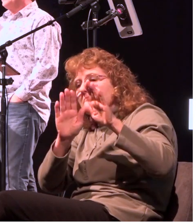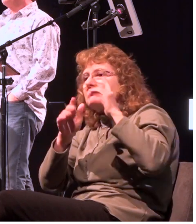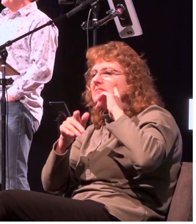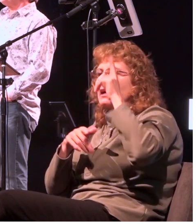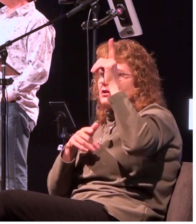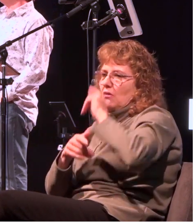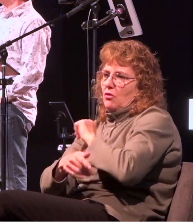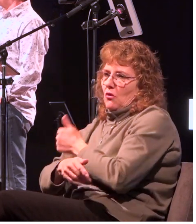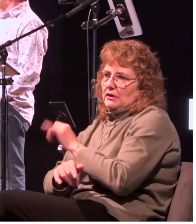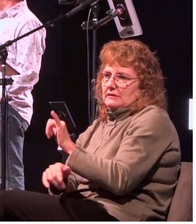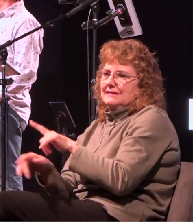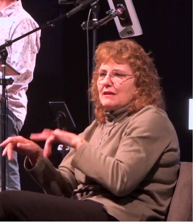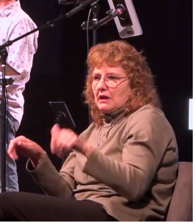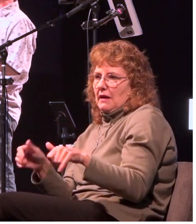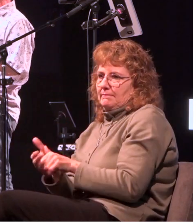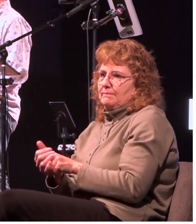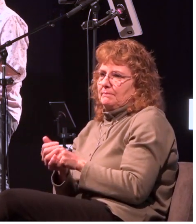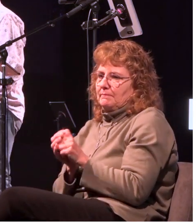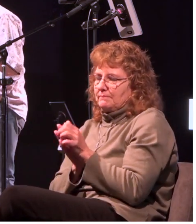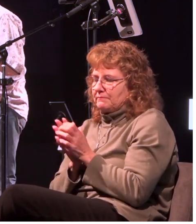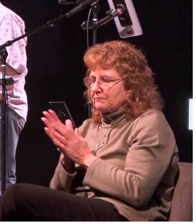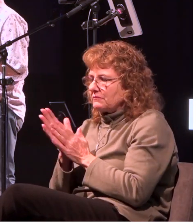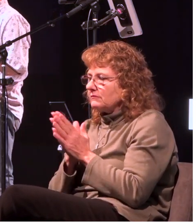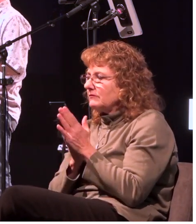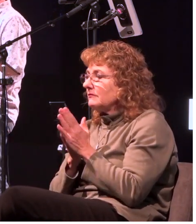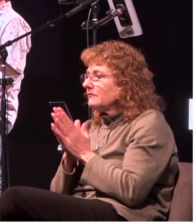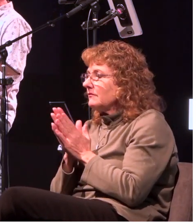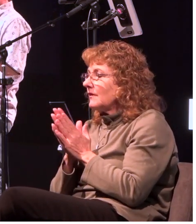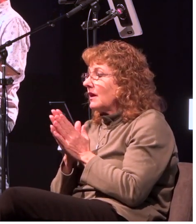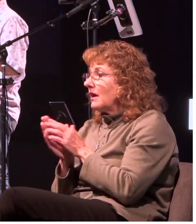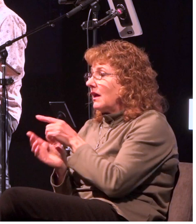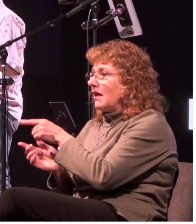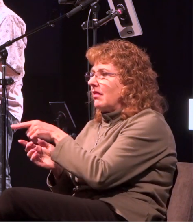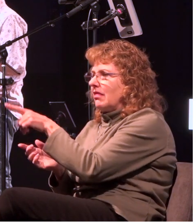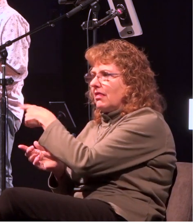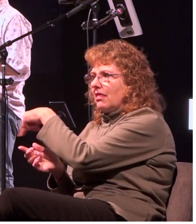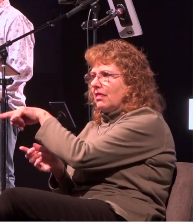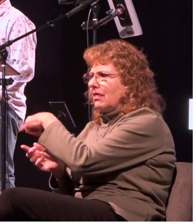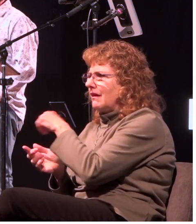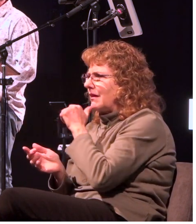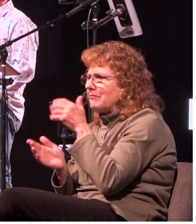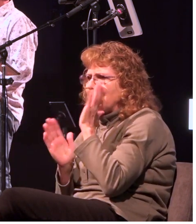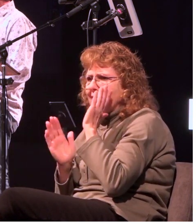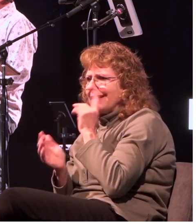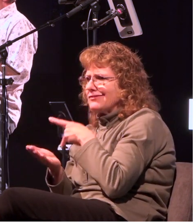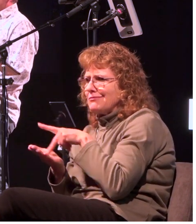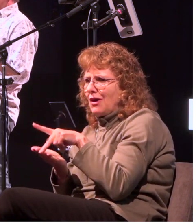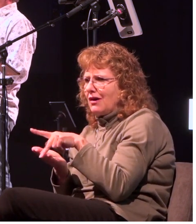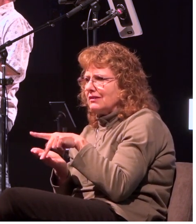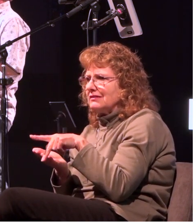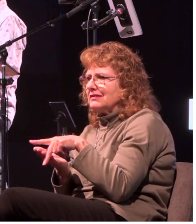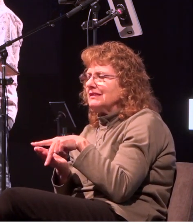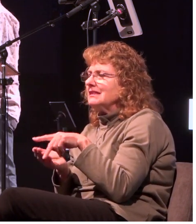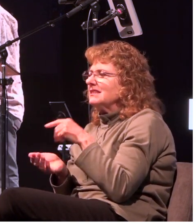when paul's advice isn't heated luke doesn't say paul copped an attitude